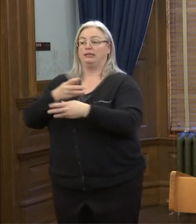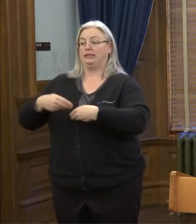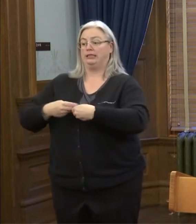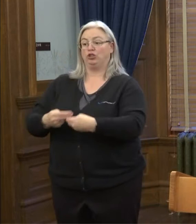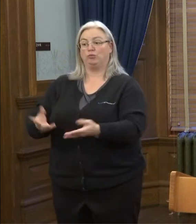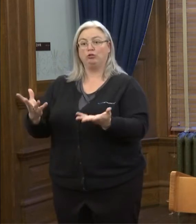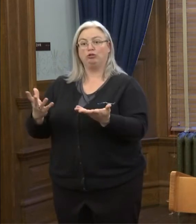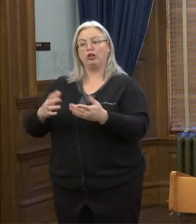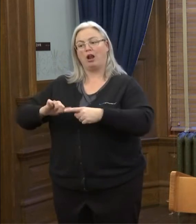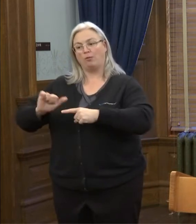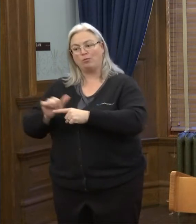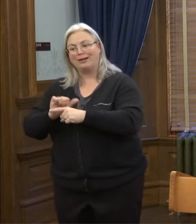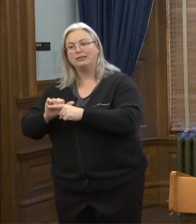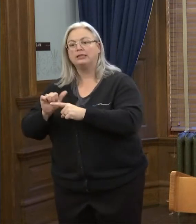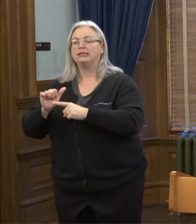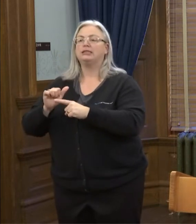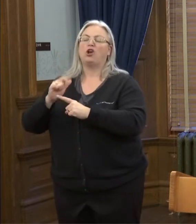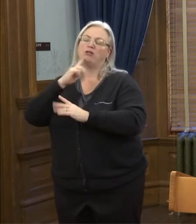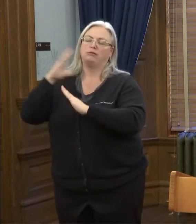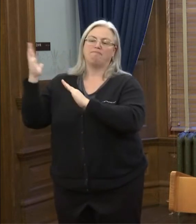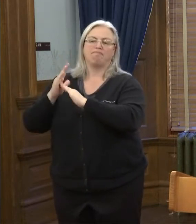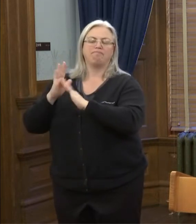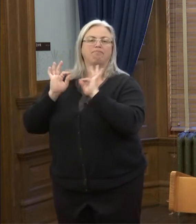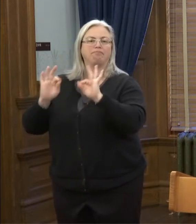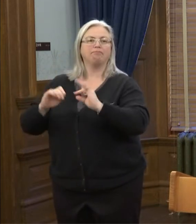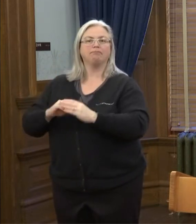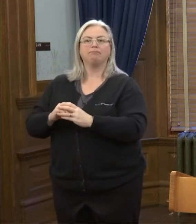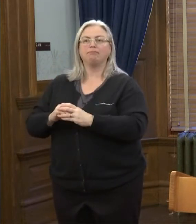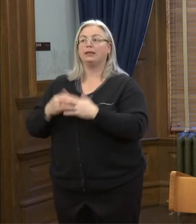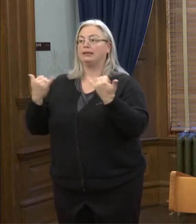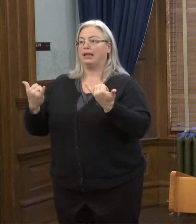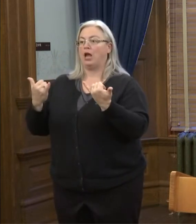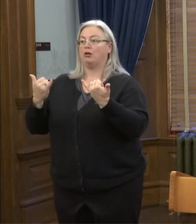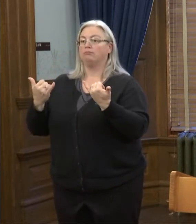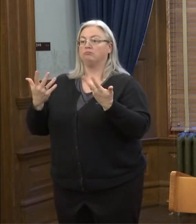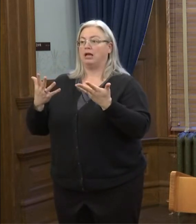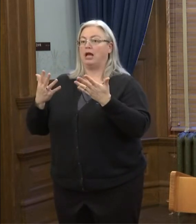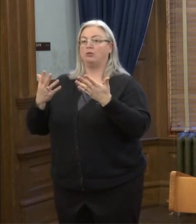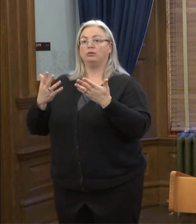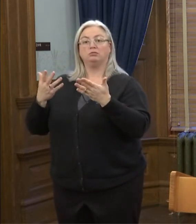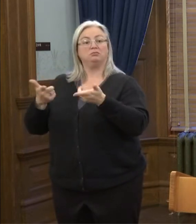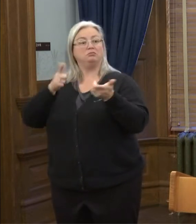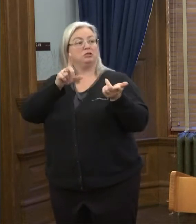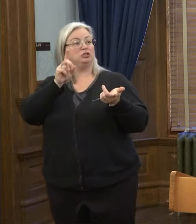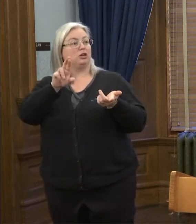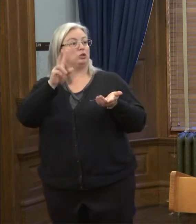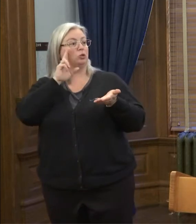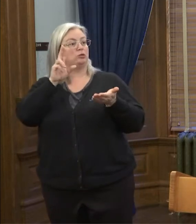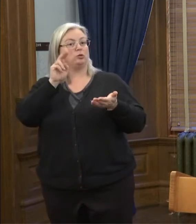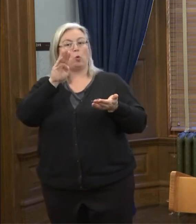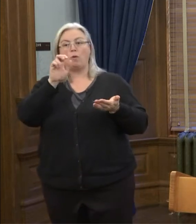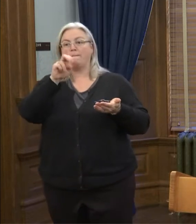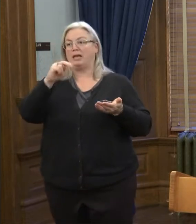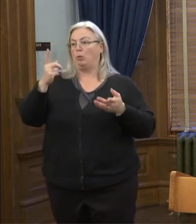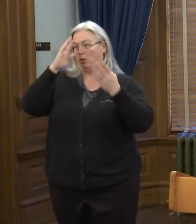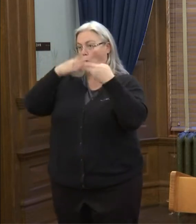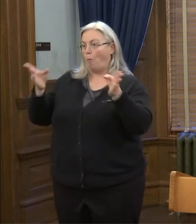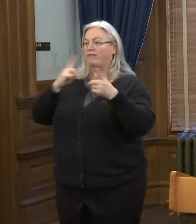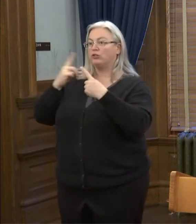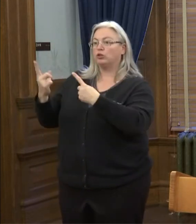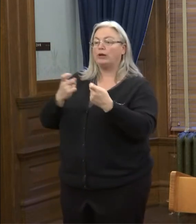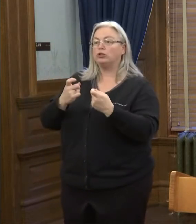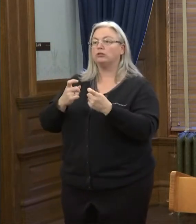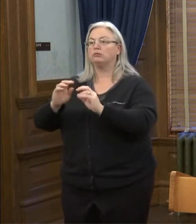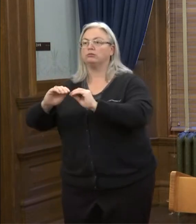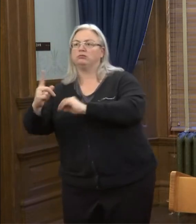practices are second to none. And with that, Secretary Norman and I will take questions. Just to